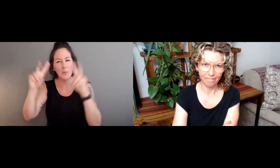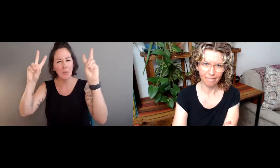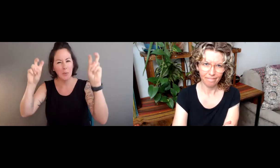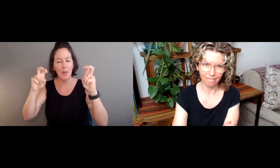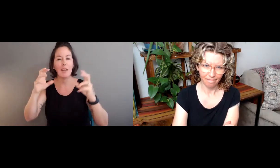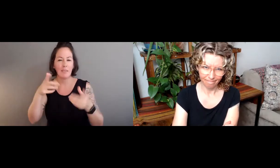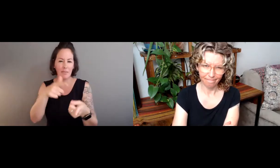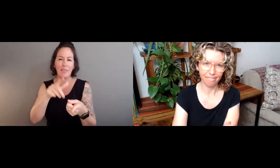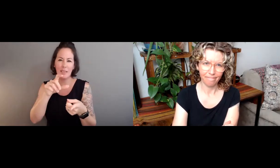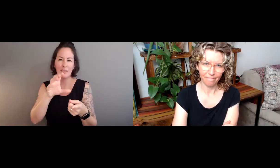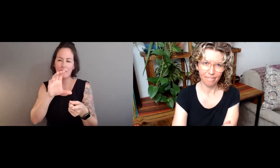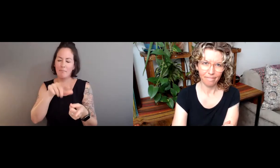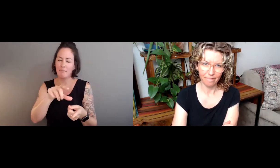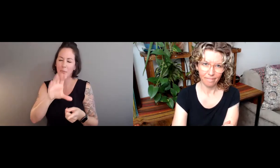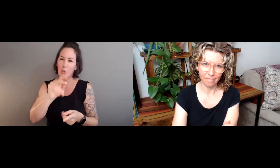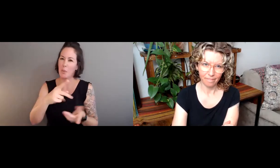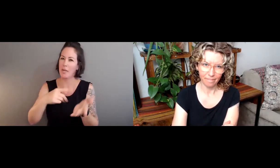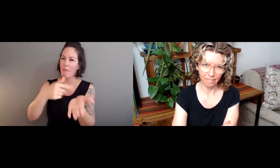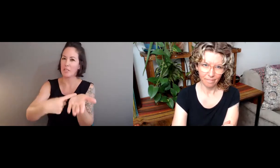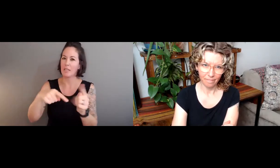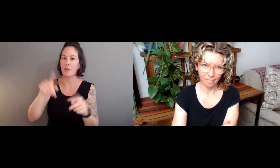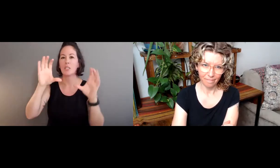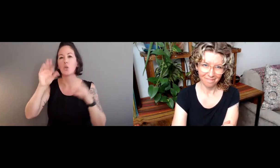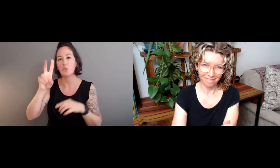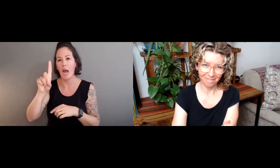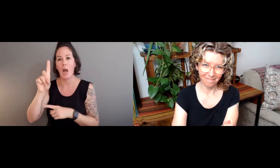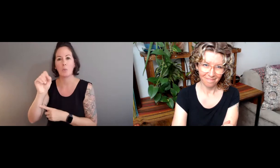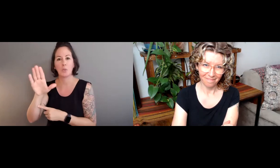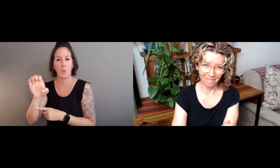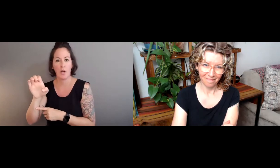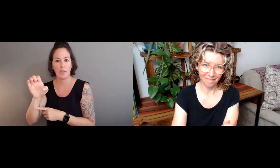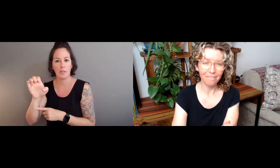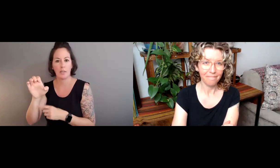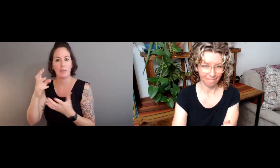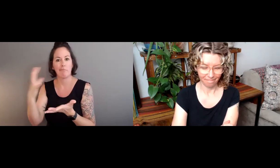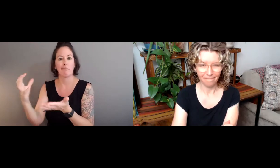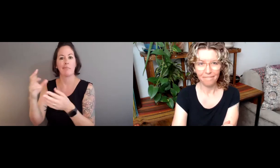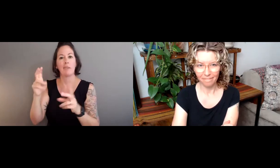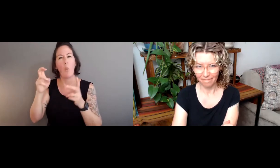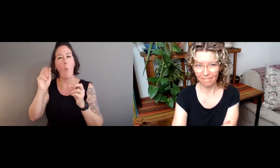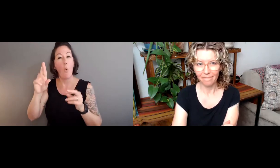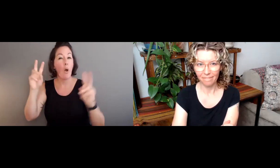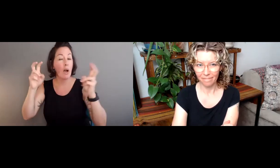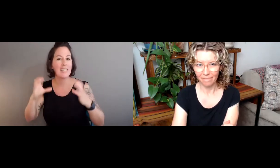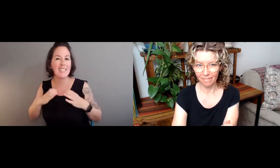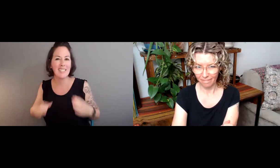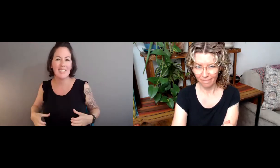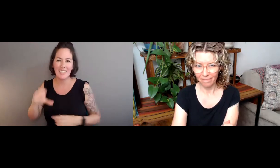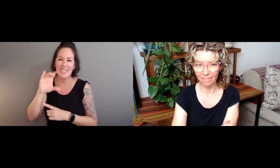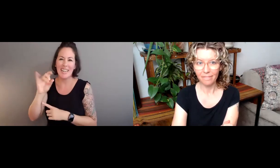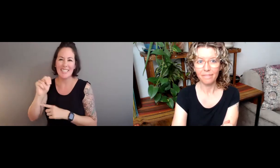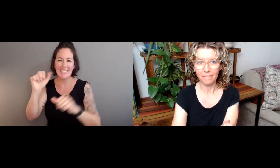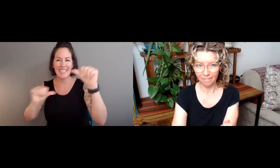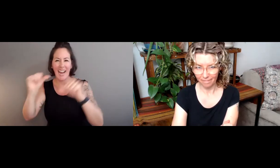-consuming, labor-intensive, and that is an issue. Well, Karin would often talk about